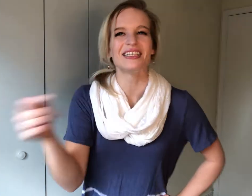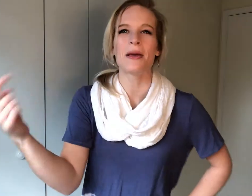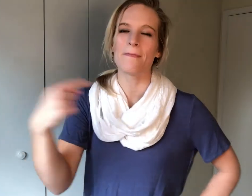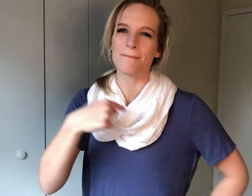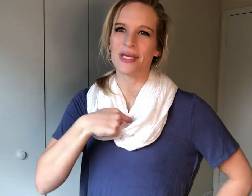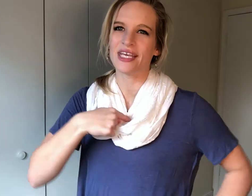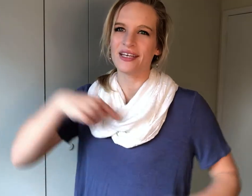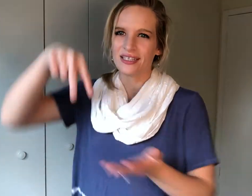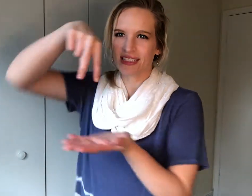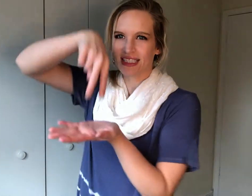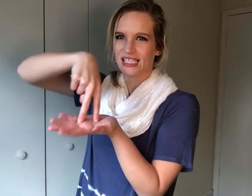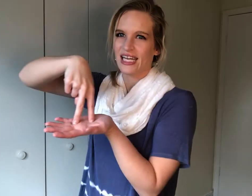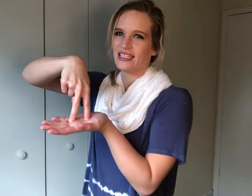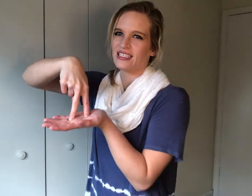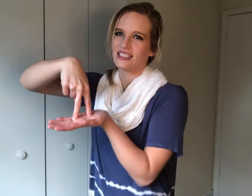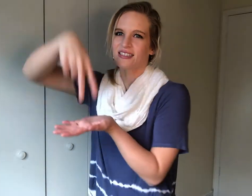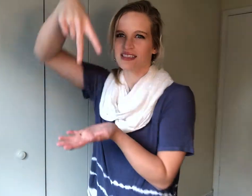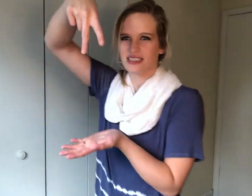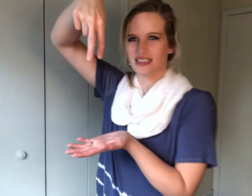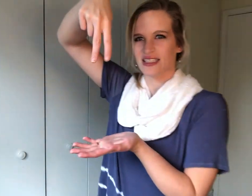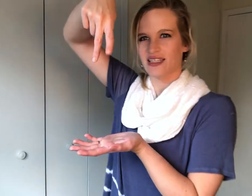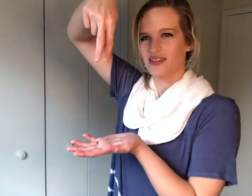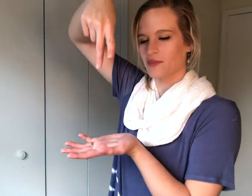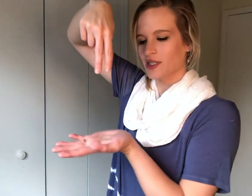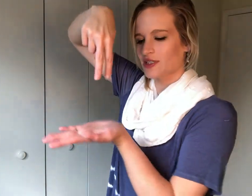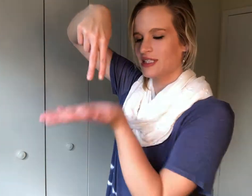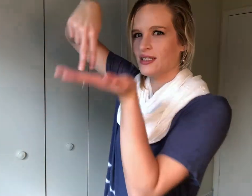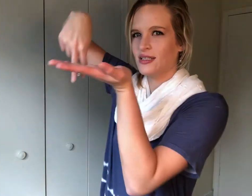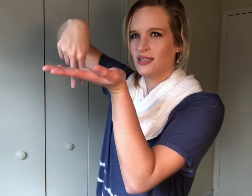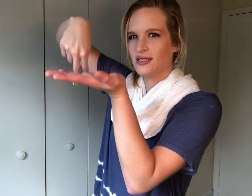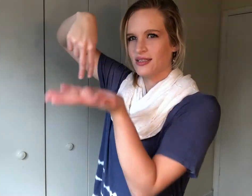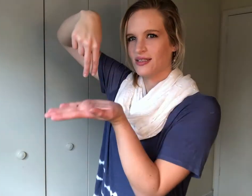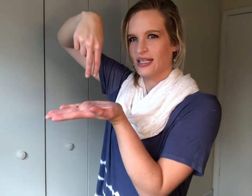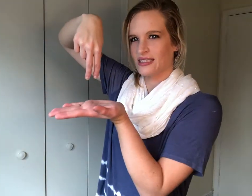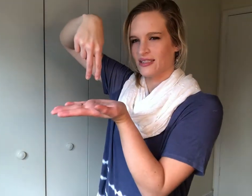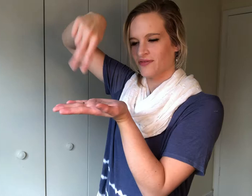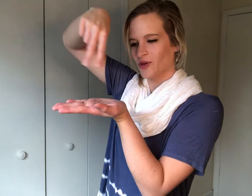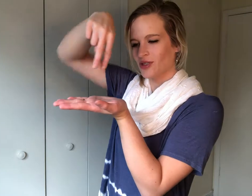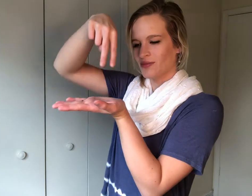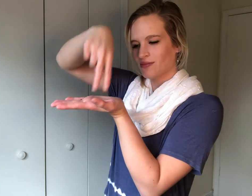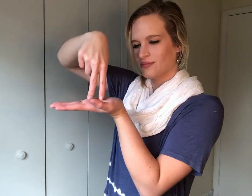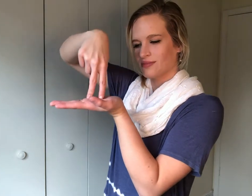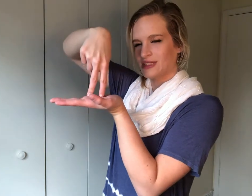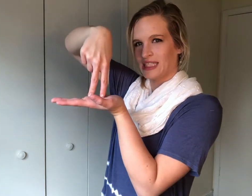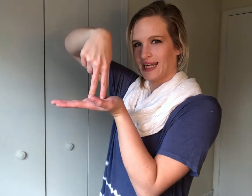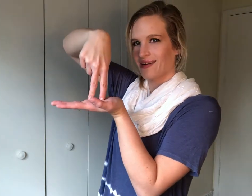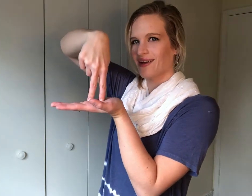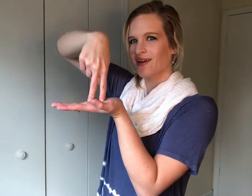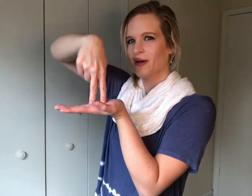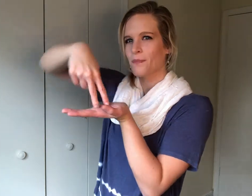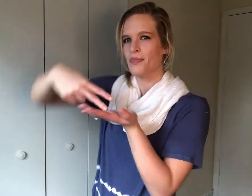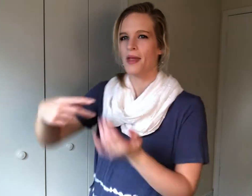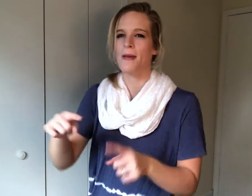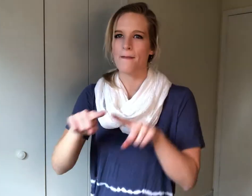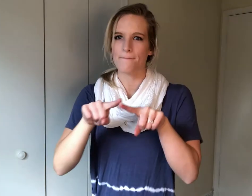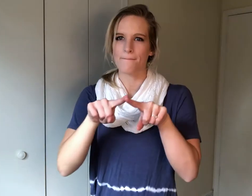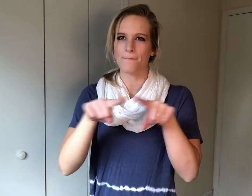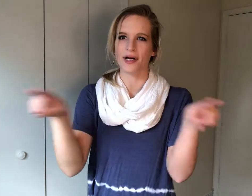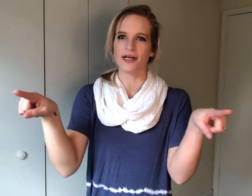me standing this is like a little person that's the floor standing but